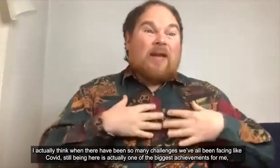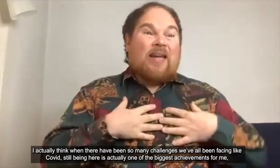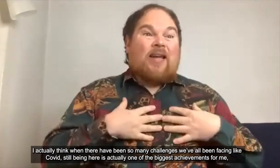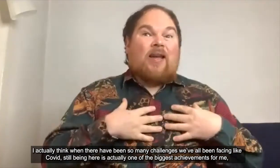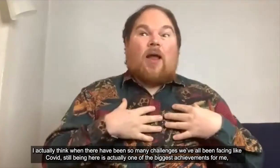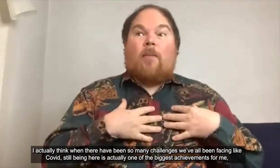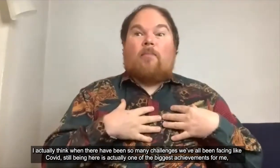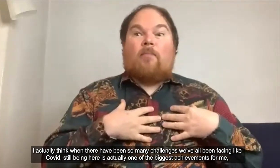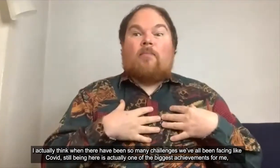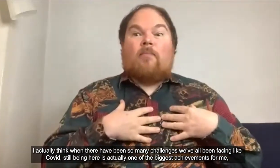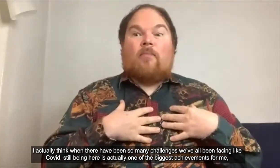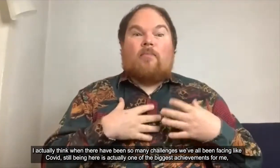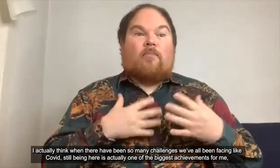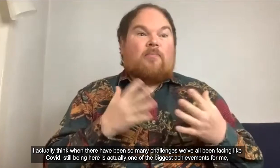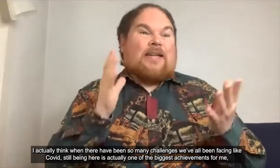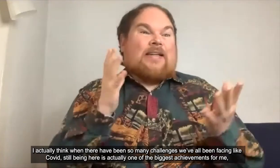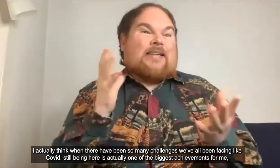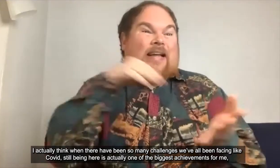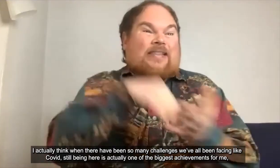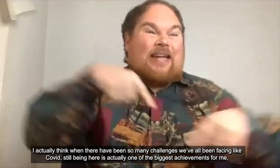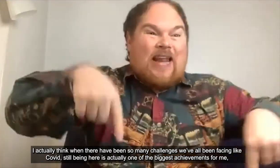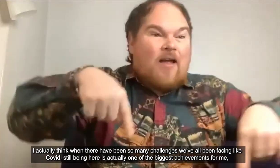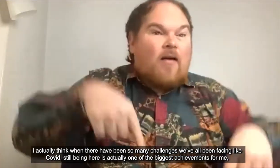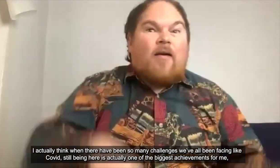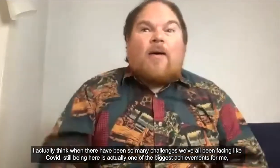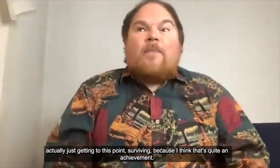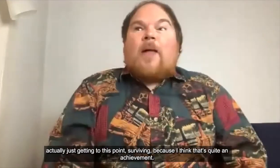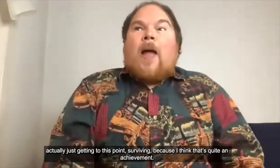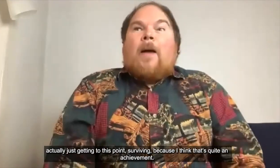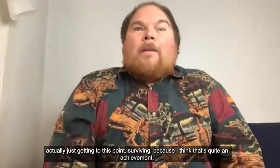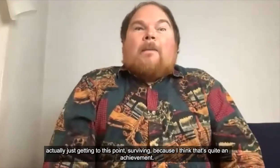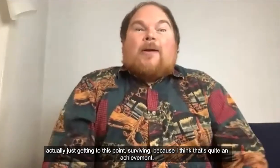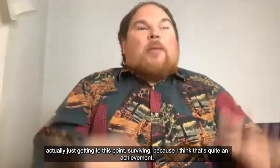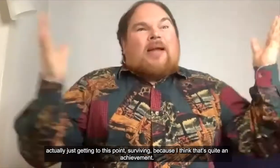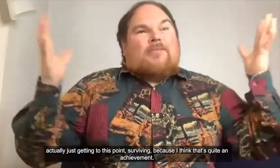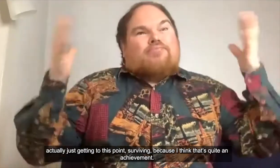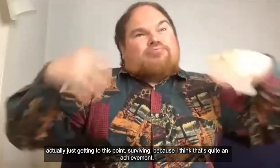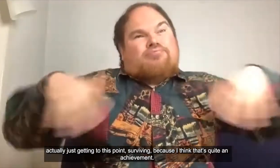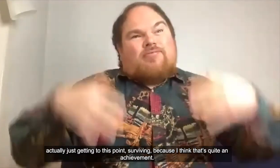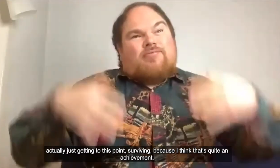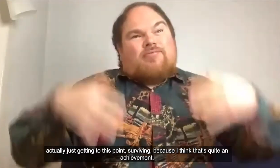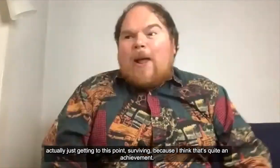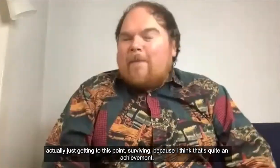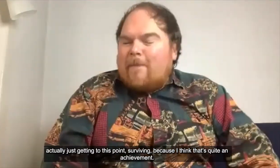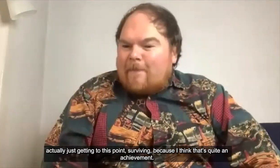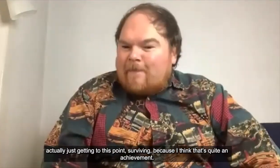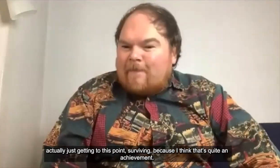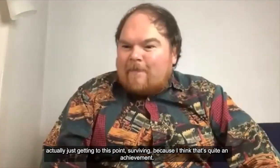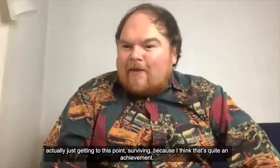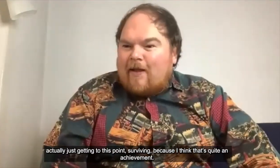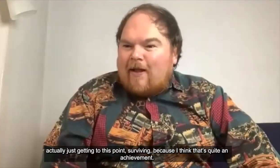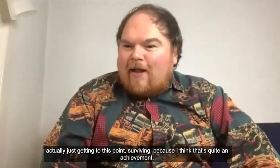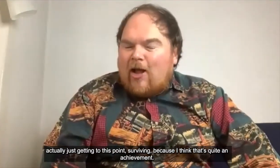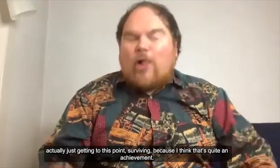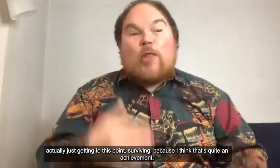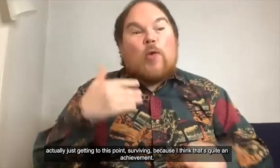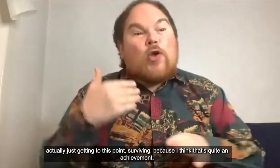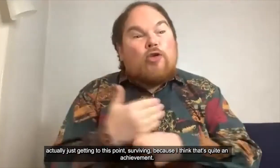still being here is actually one of the biggest achievements for me it's actually just getting to this point and surviving uh because I think that's